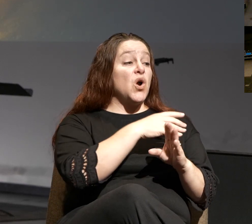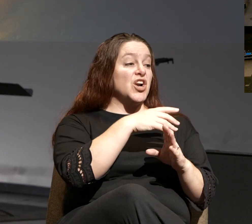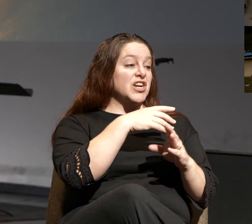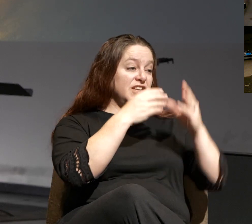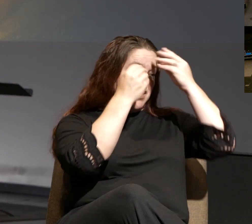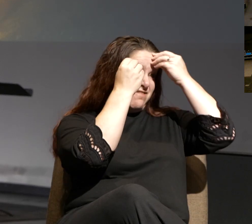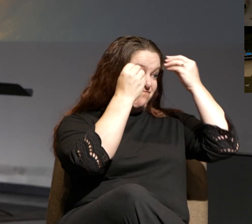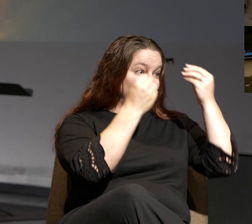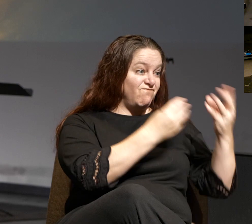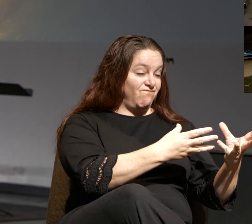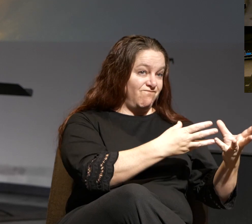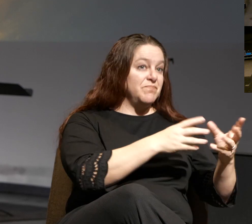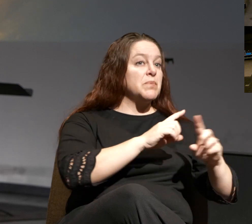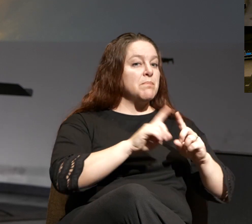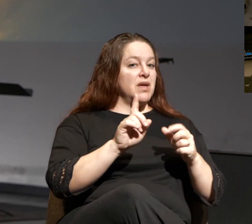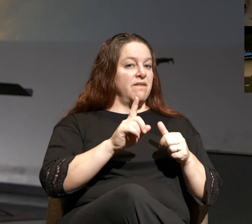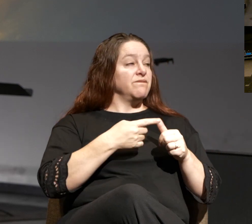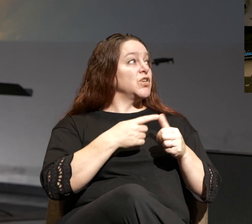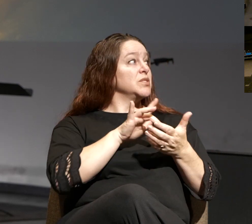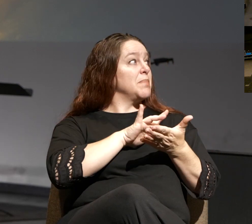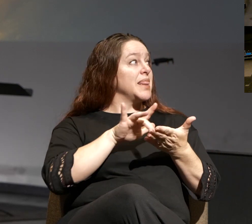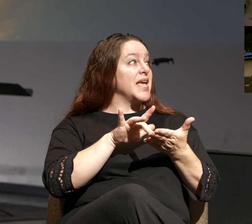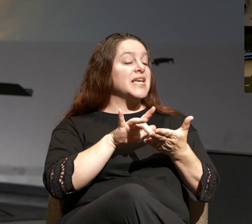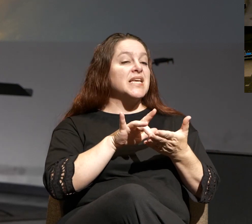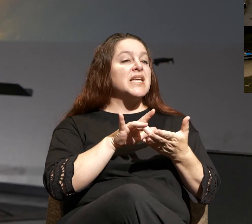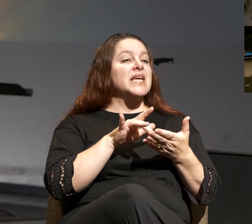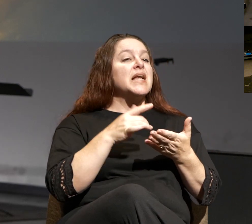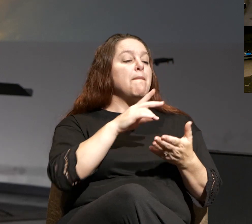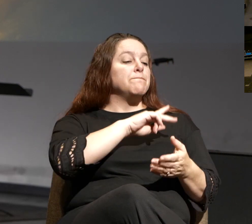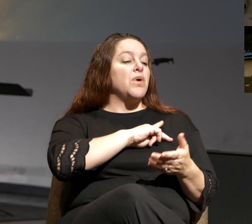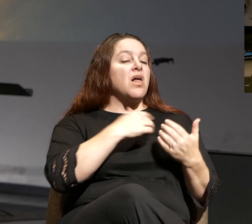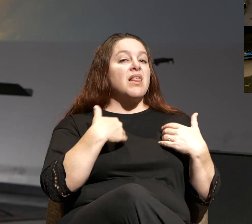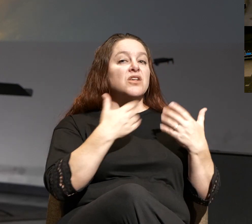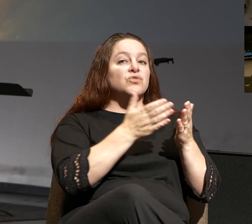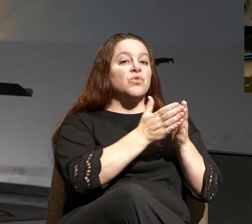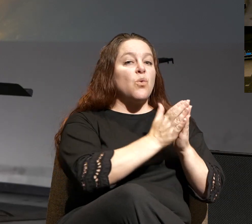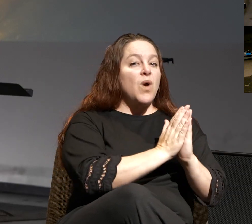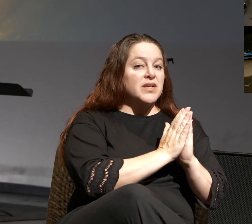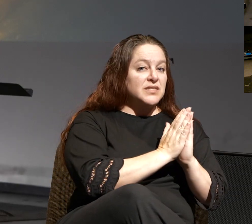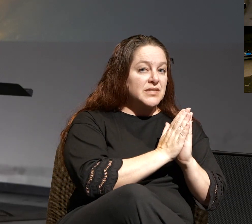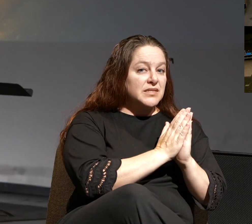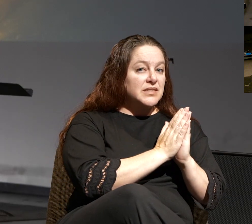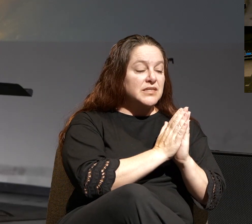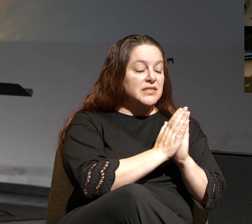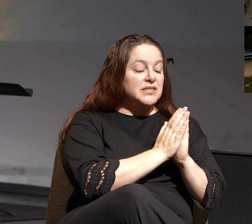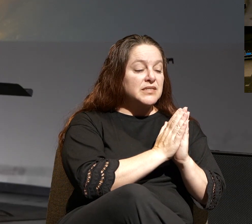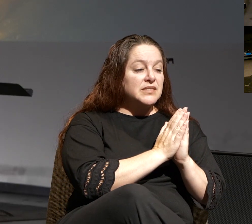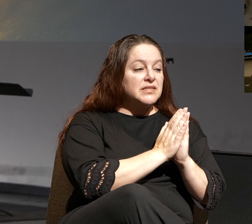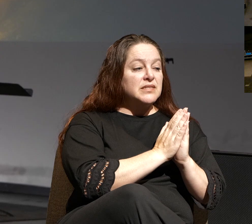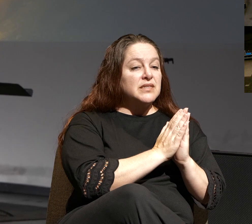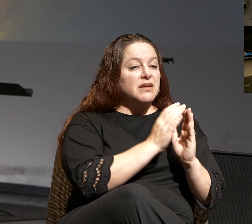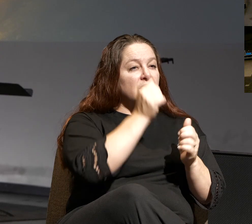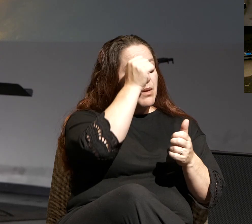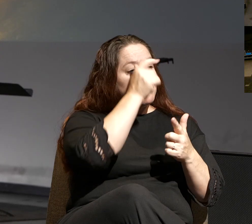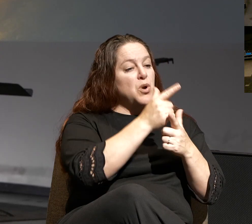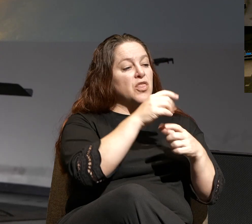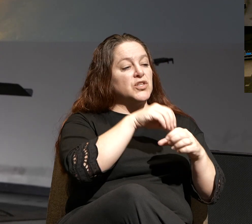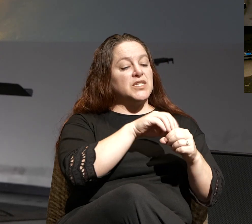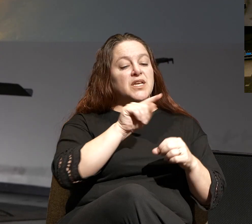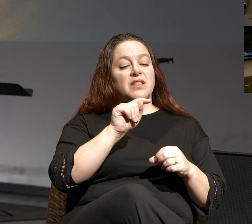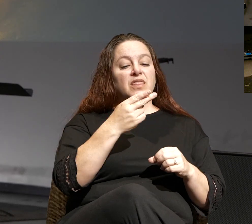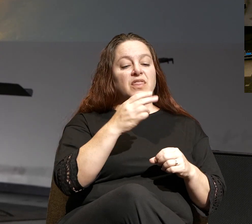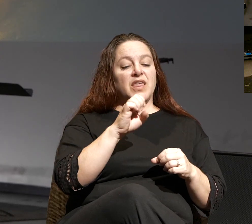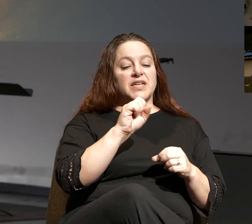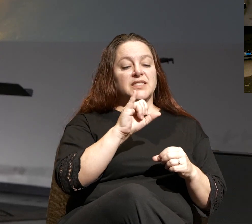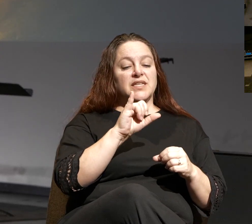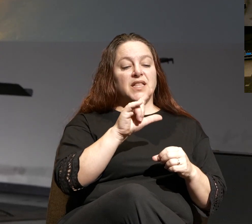he has a, and this is your first blank, he has a request for his brothers in Thessalonica. He